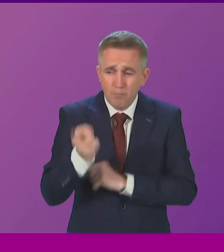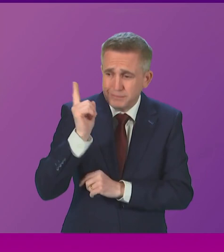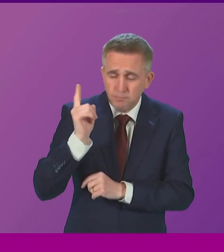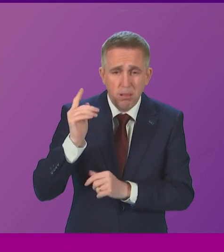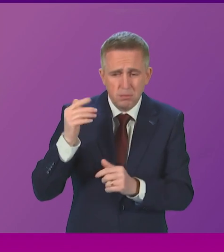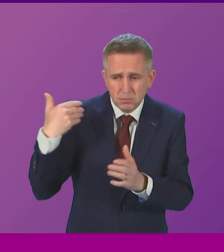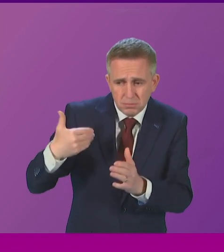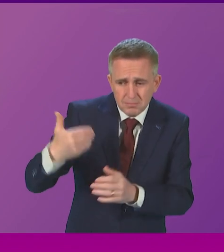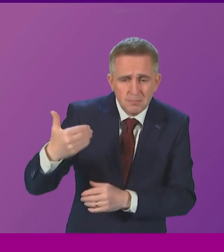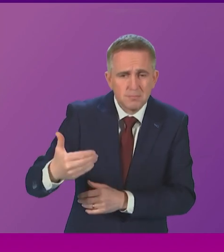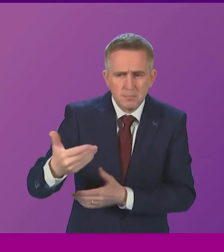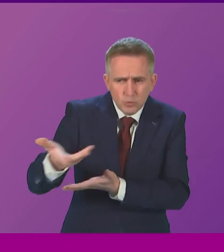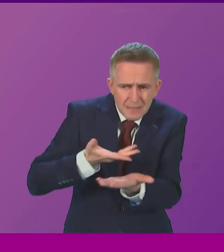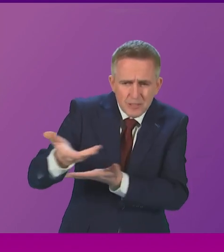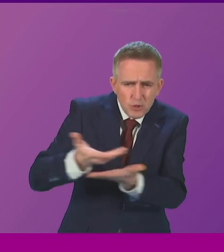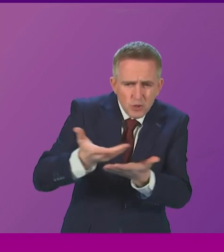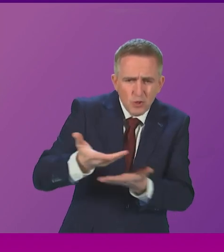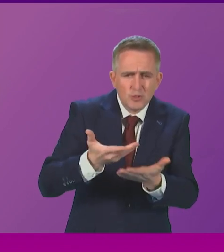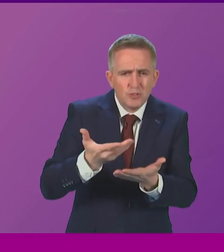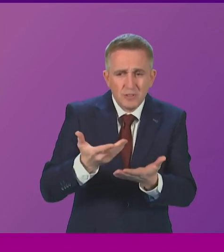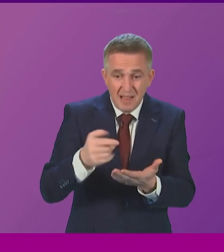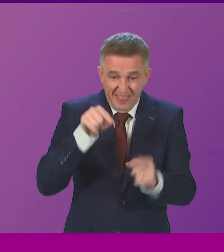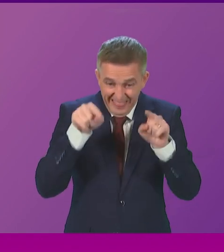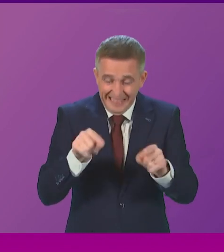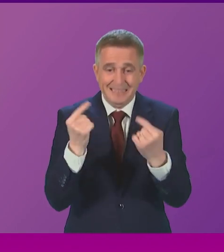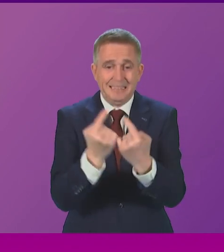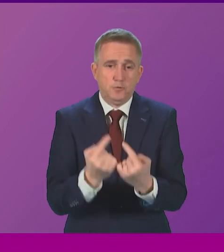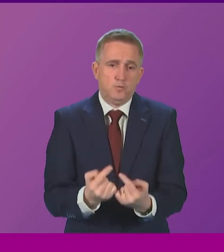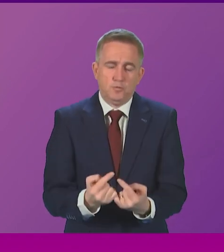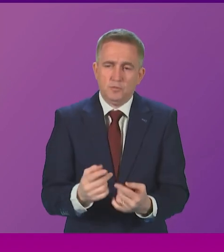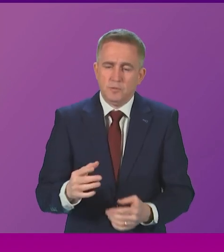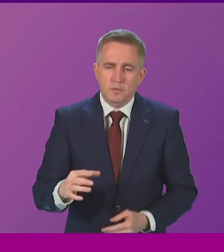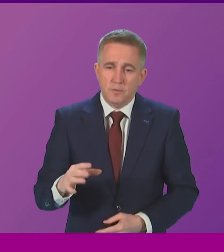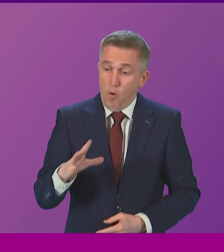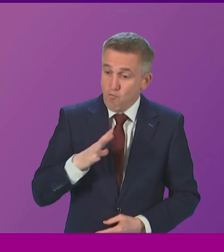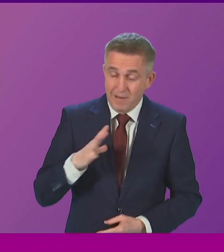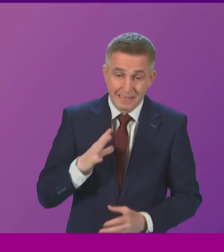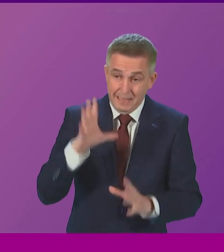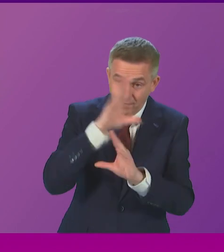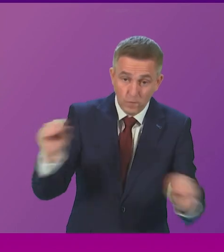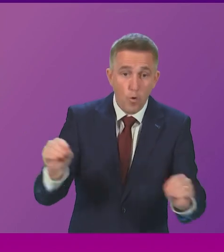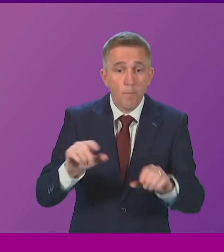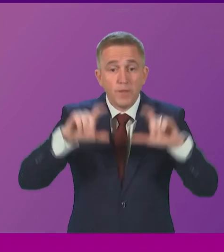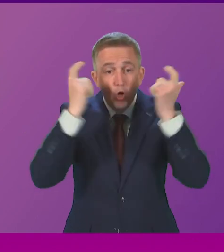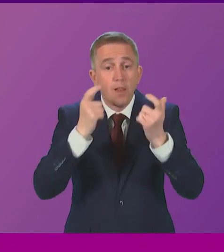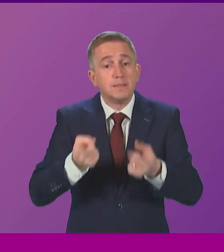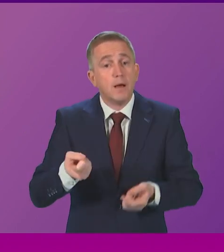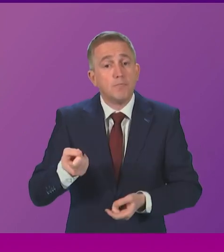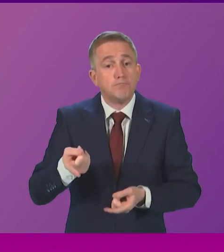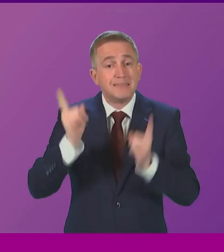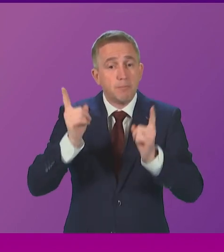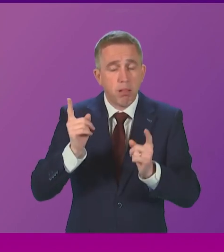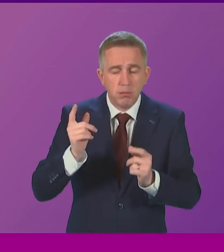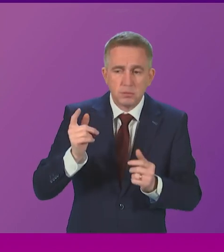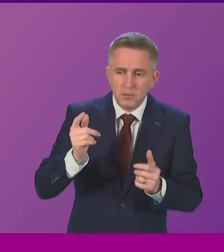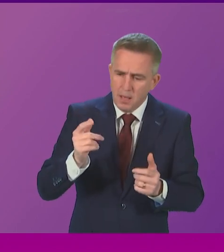to discuss the very issues that we are touching upon today. have made as clear to them as I am to Ms Gossel around her